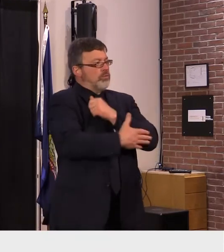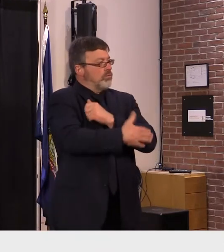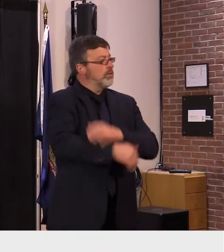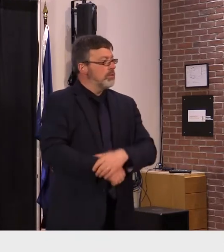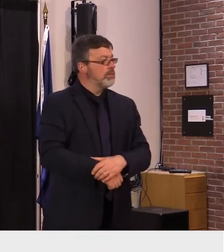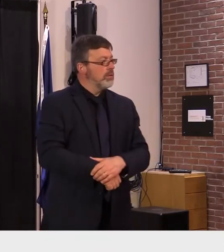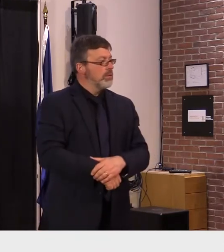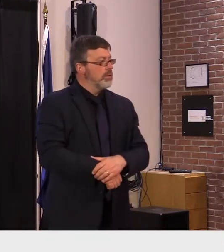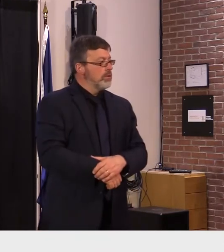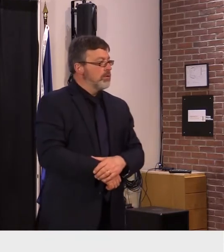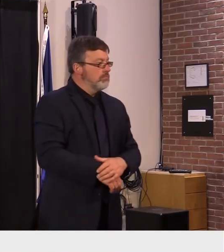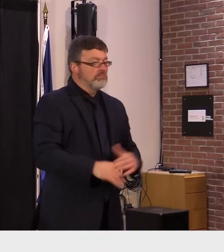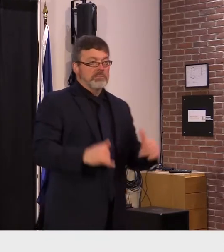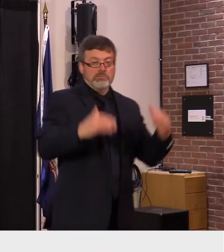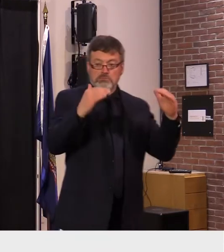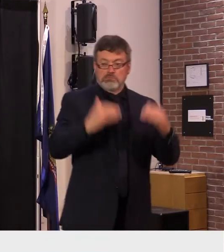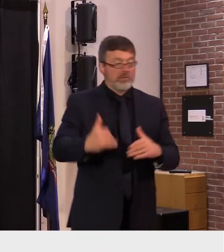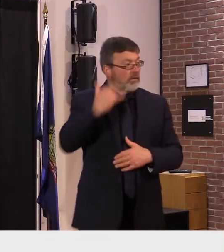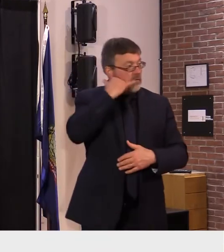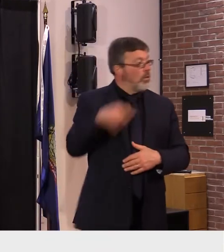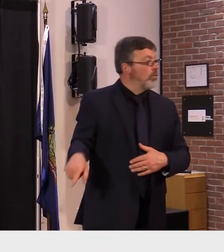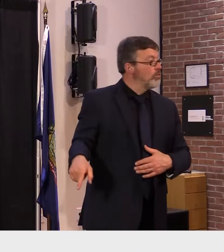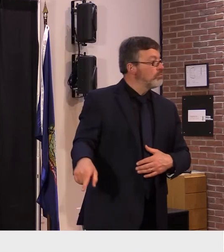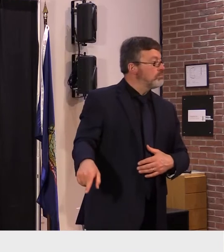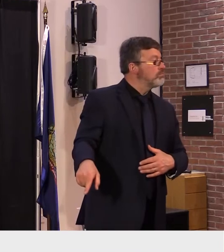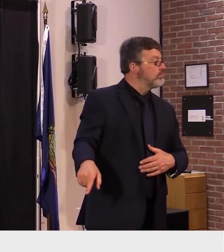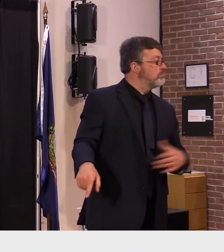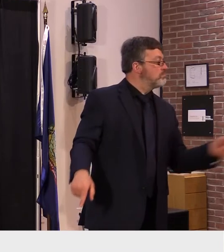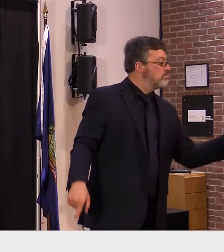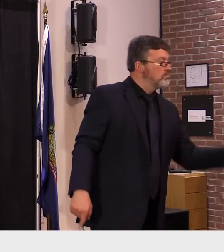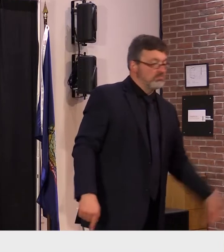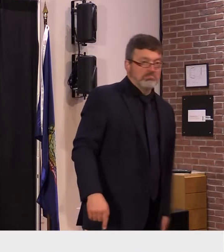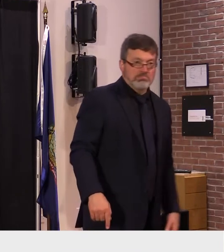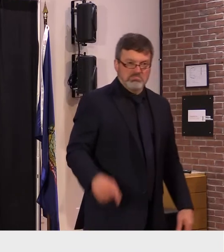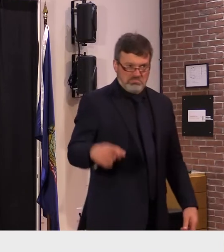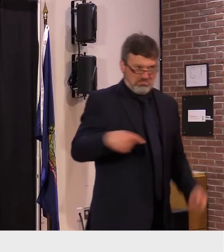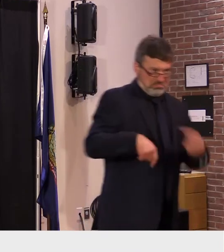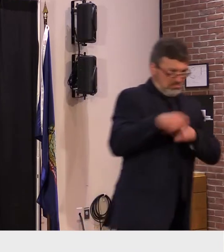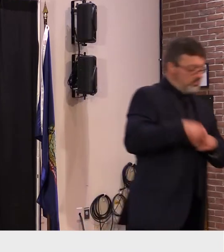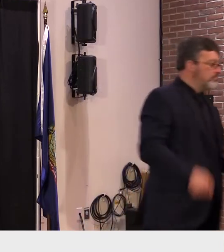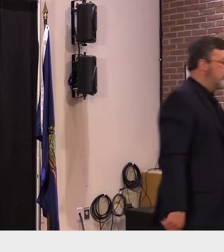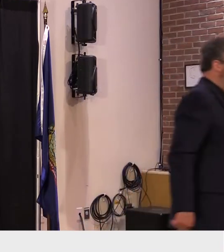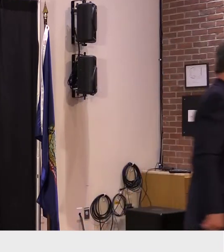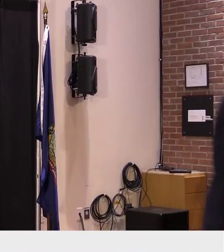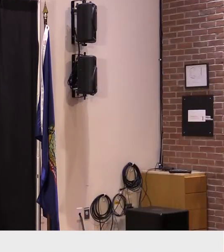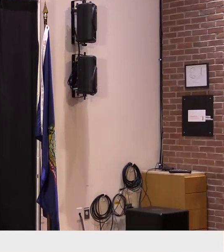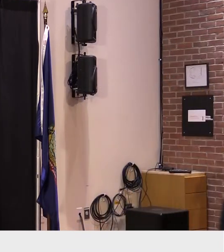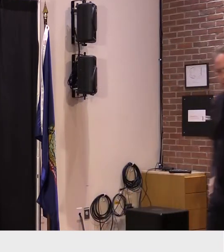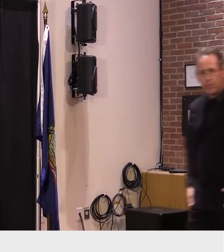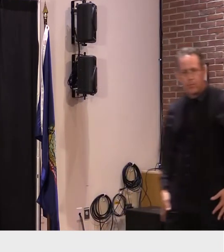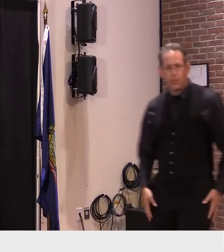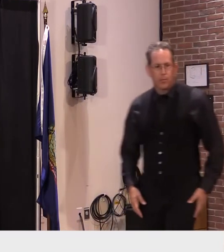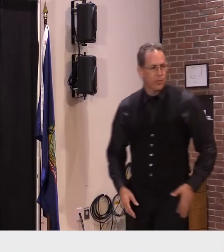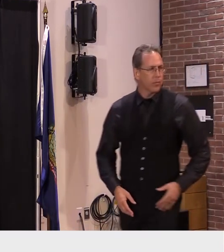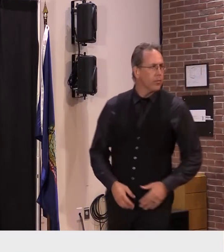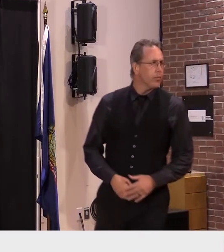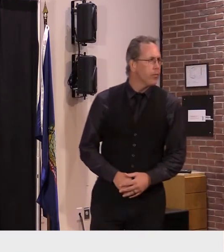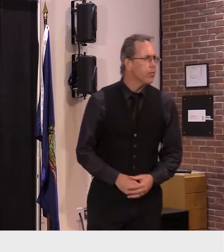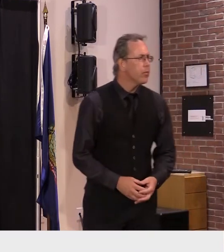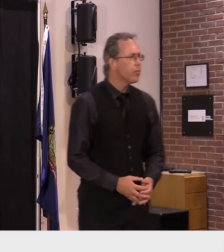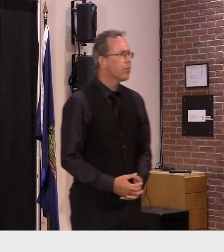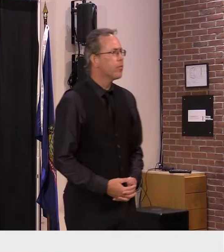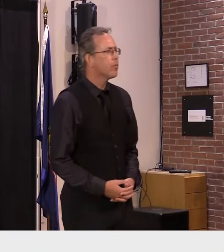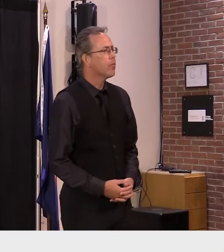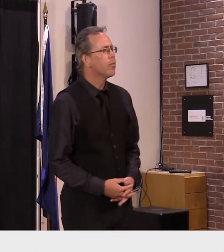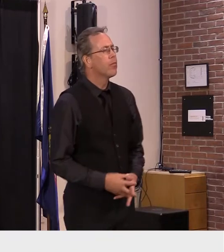i'm going to start with lisa loomis though i know she might not be available lisa if you're there go